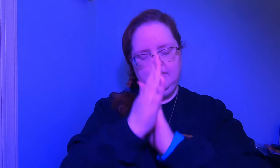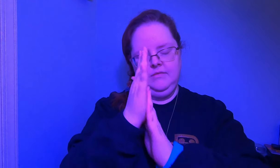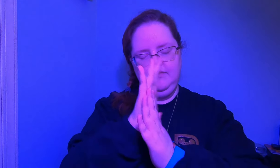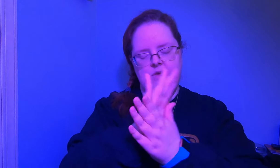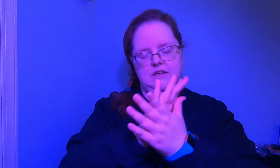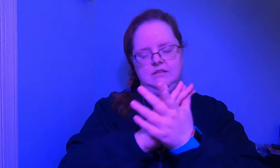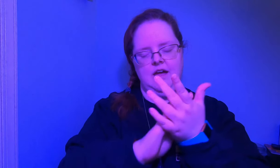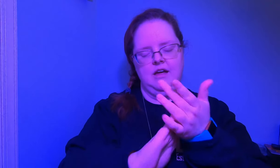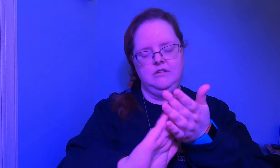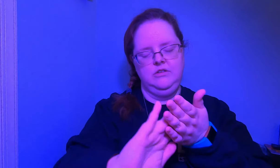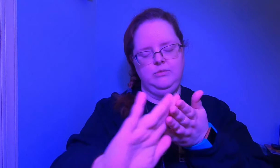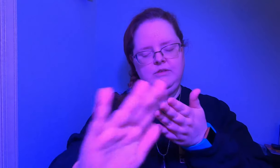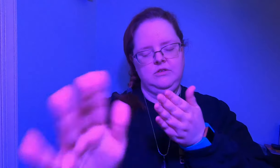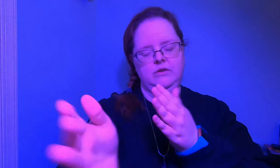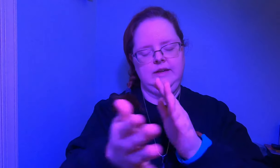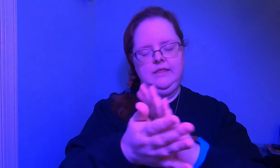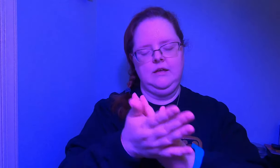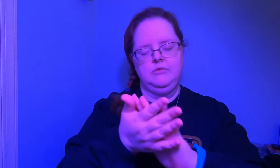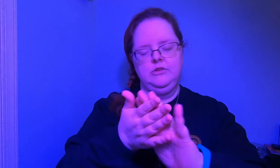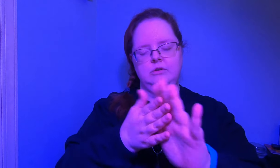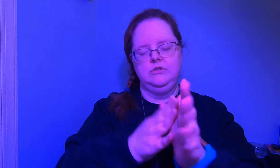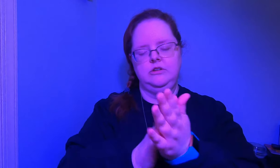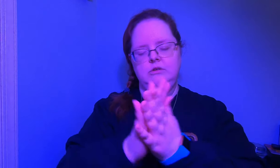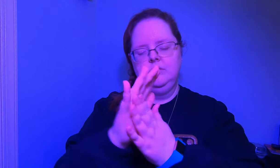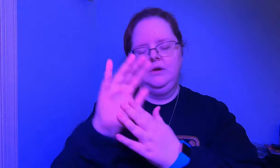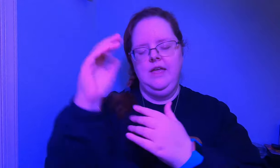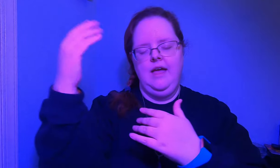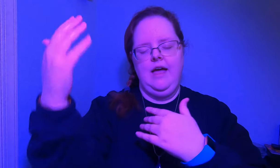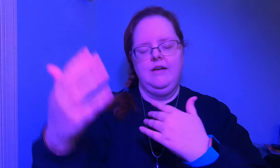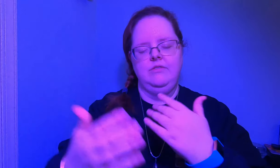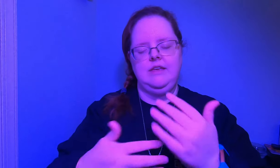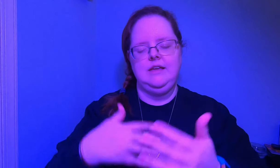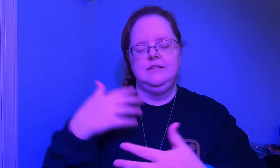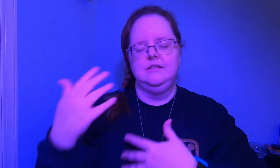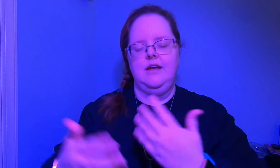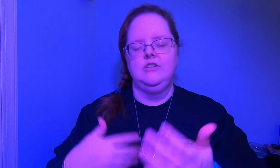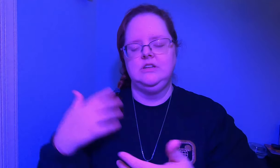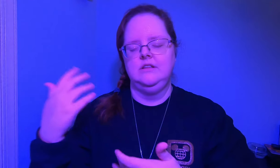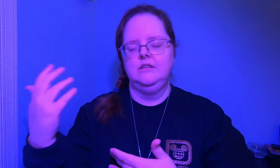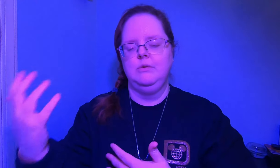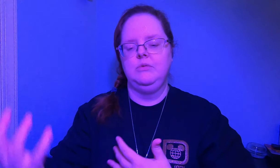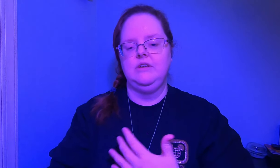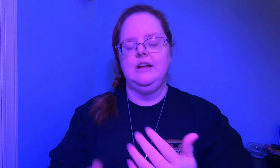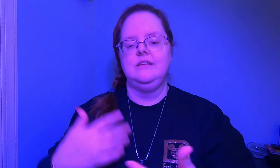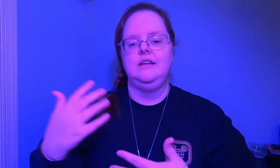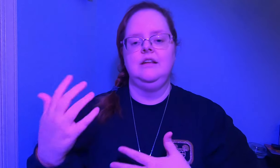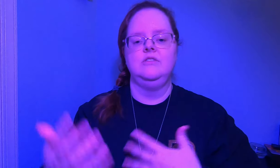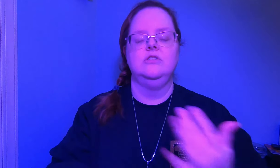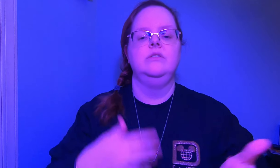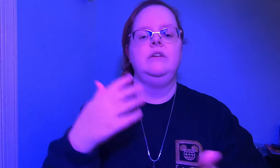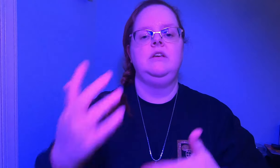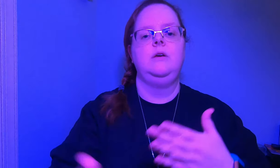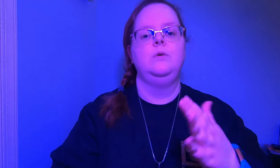because as you've been serving them so to have these intentions been protecting and serving you